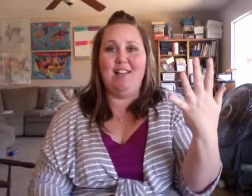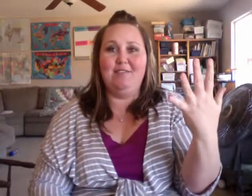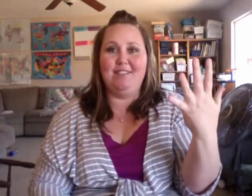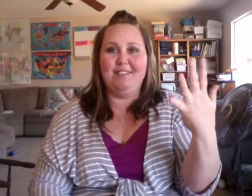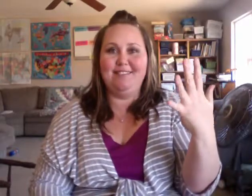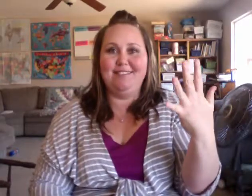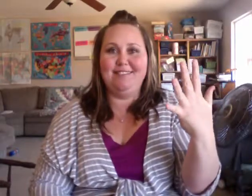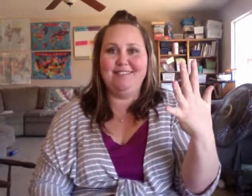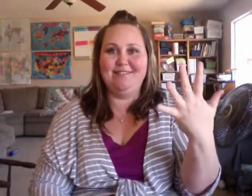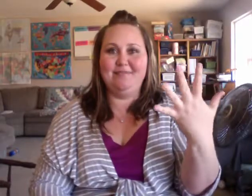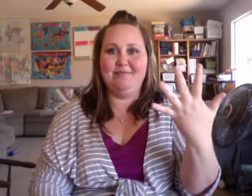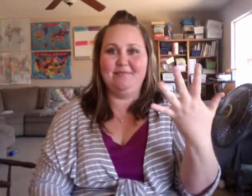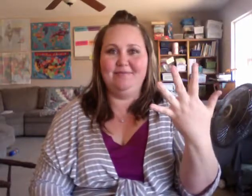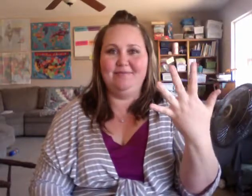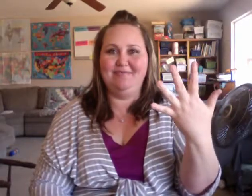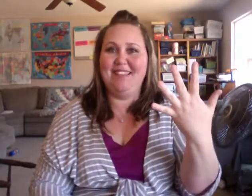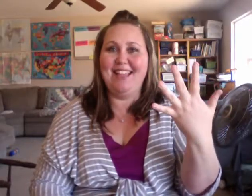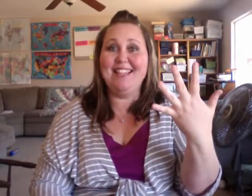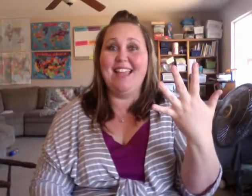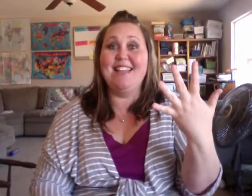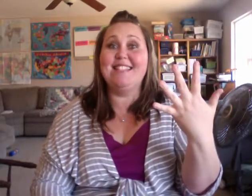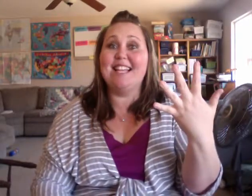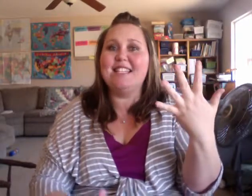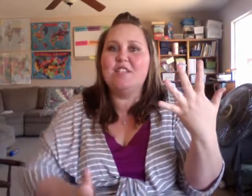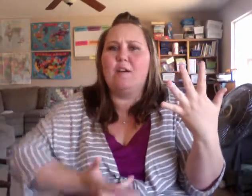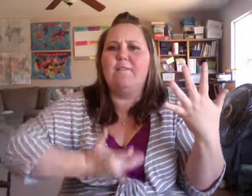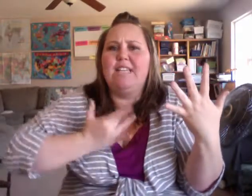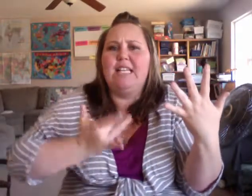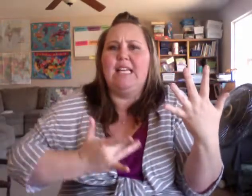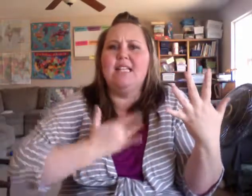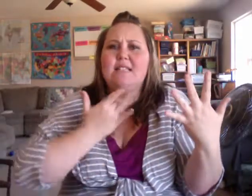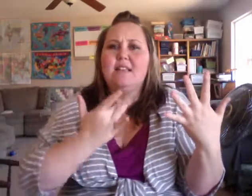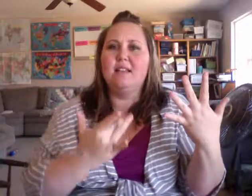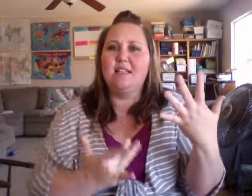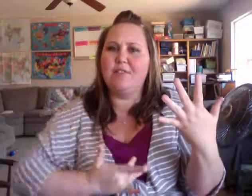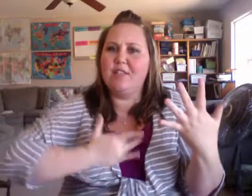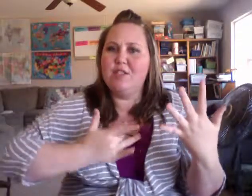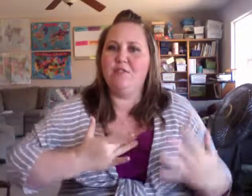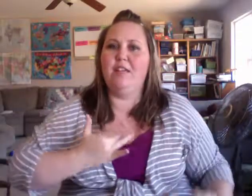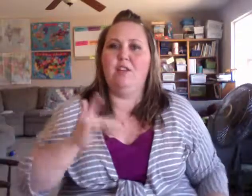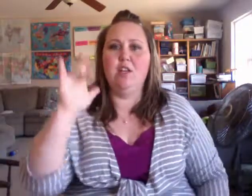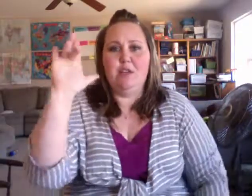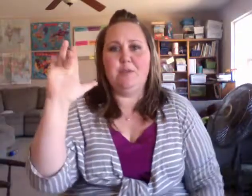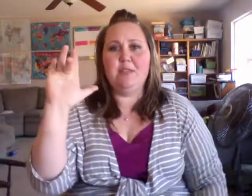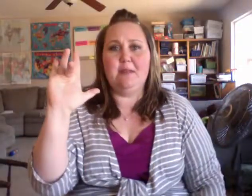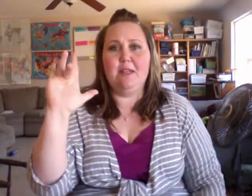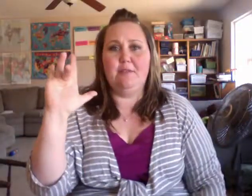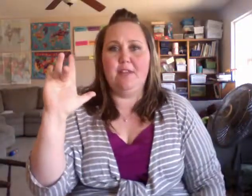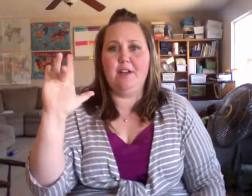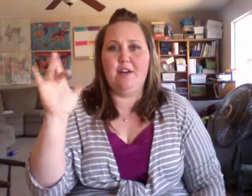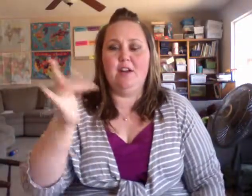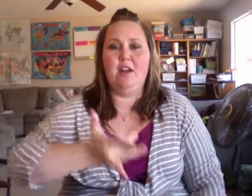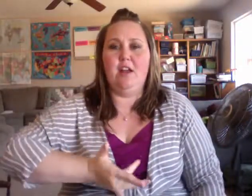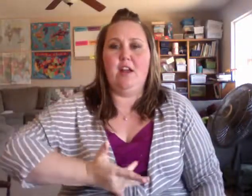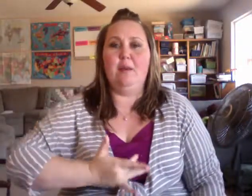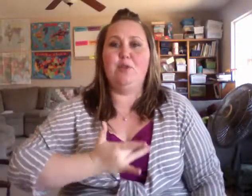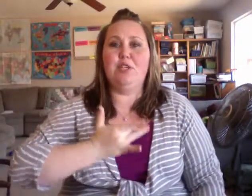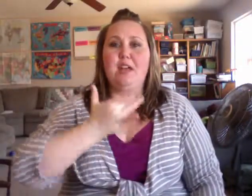and senses are feelings, the different things you feel. I'm using a middle finger, I'm pushing it